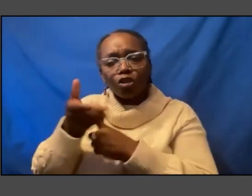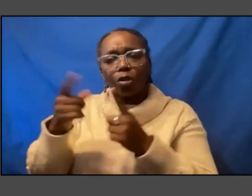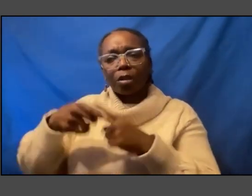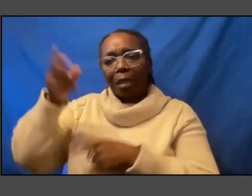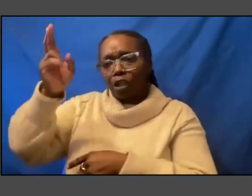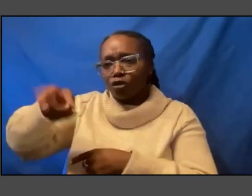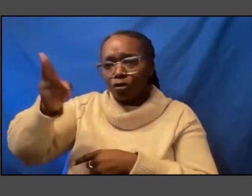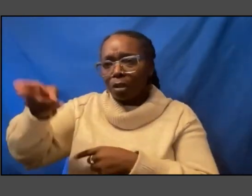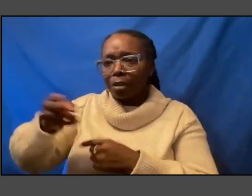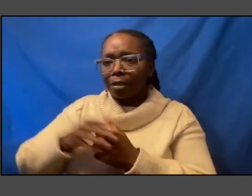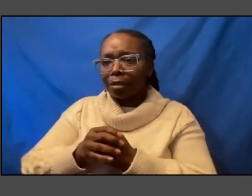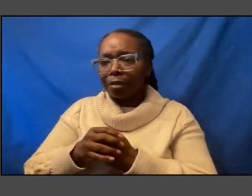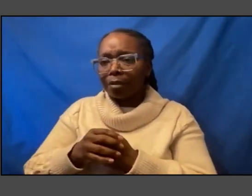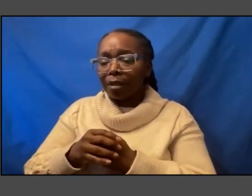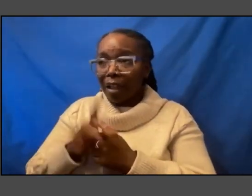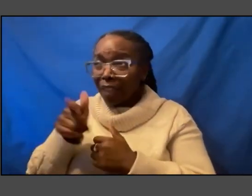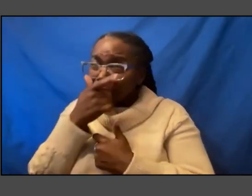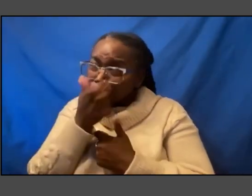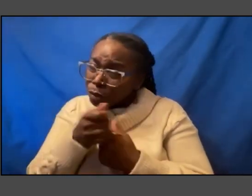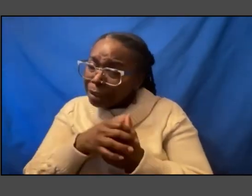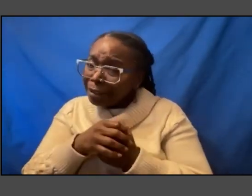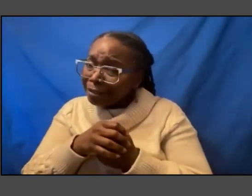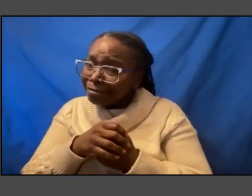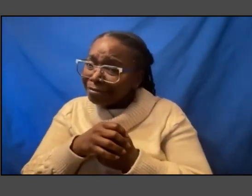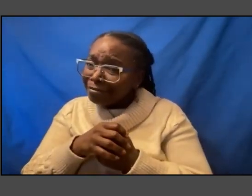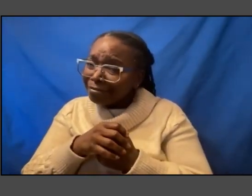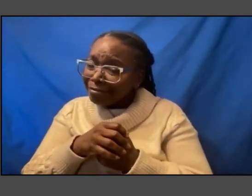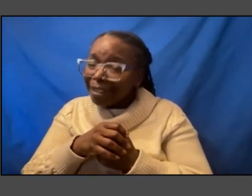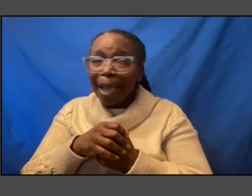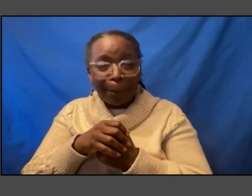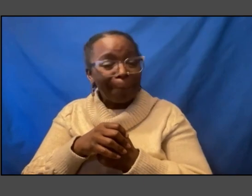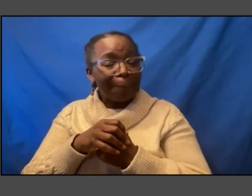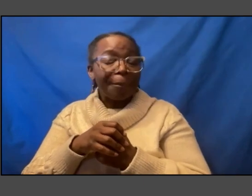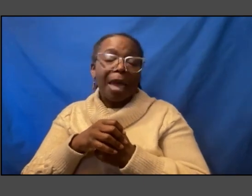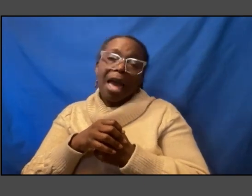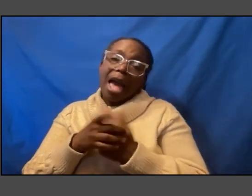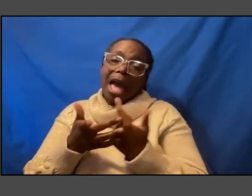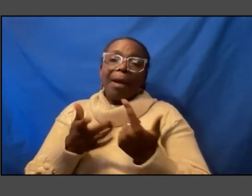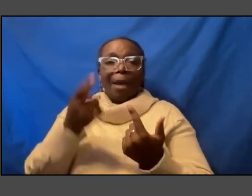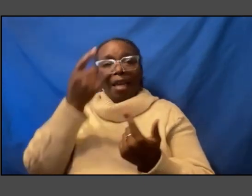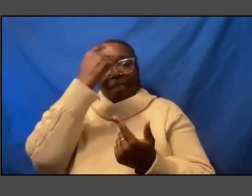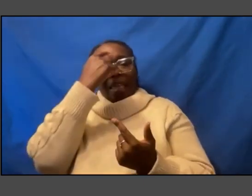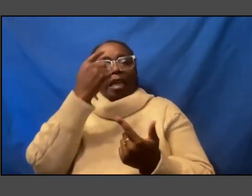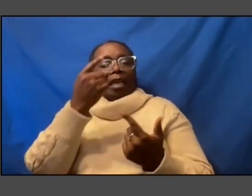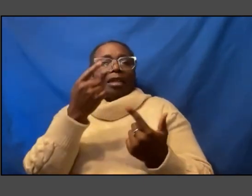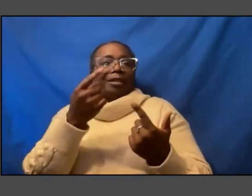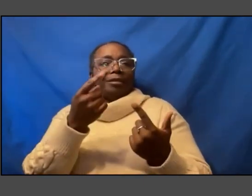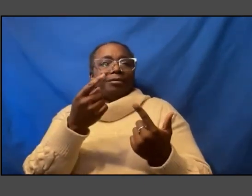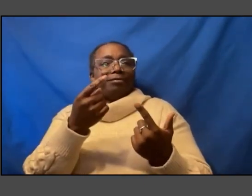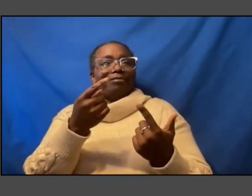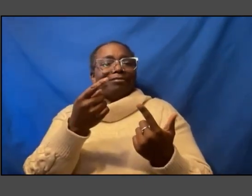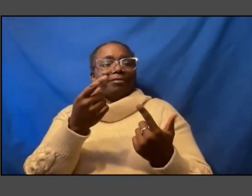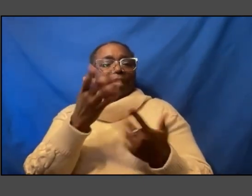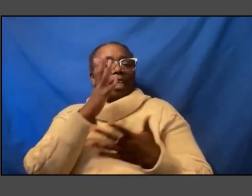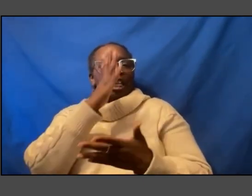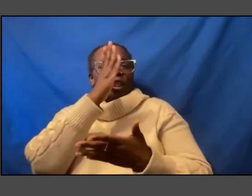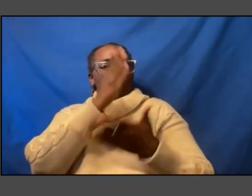that's interesting yeah i mean i think that in some ways it's sort of part of it is about what i said initially which is the